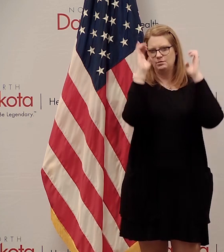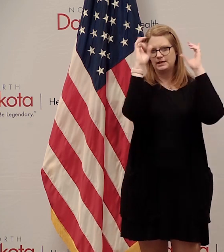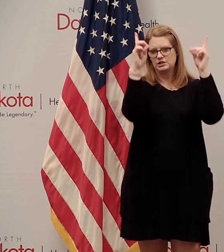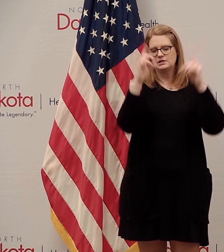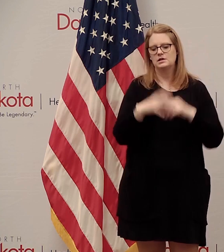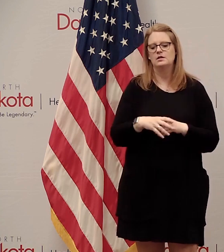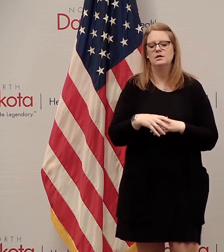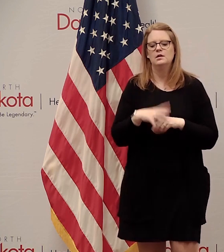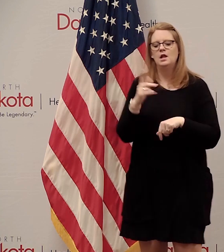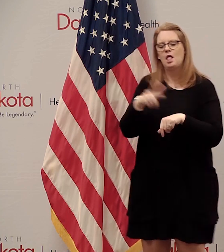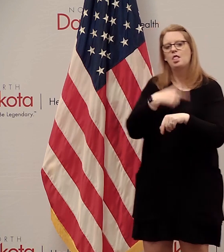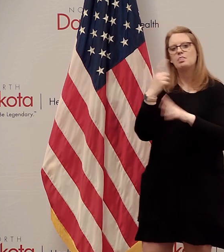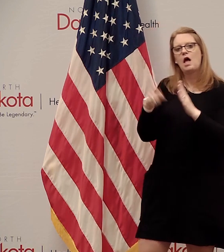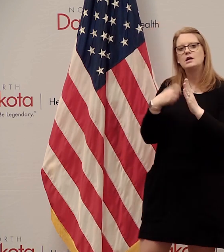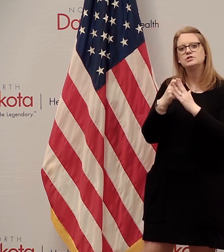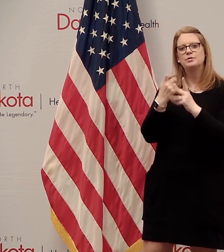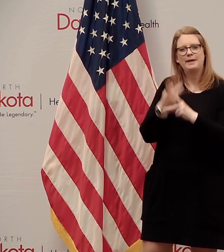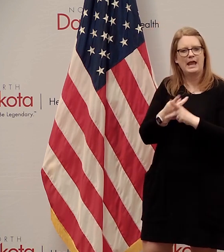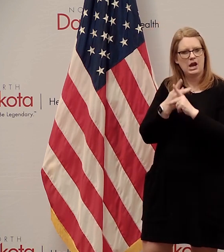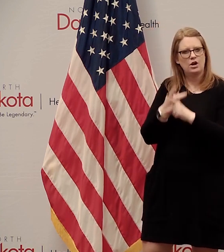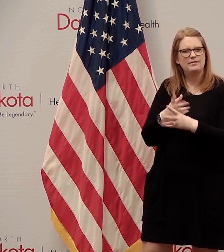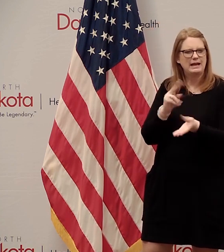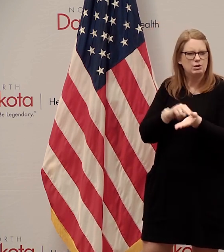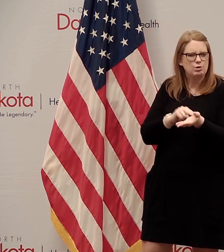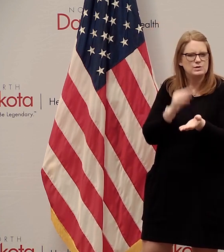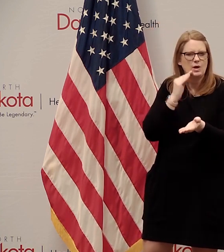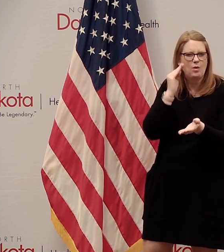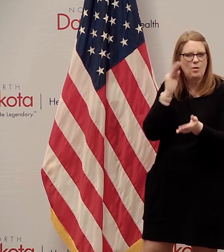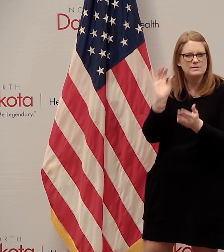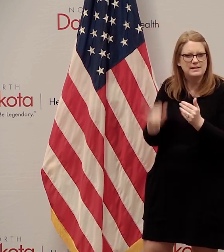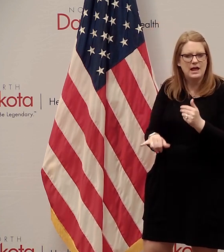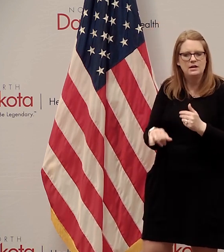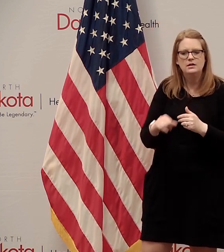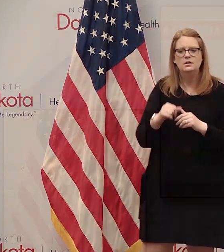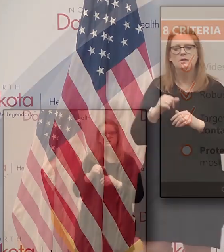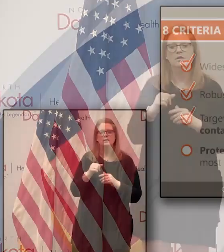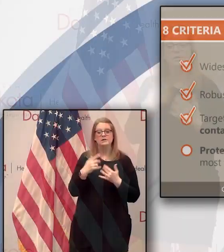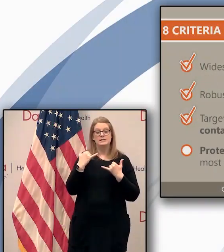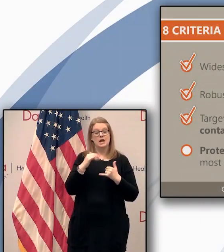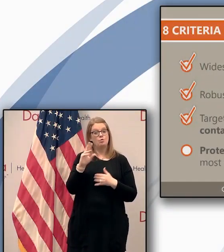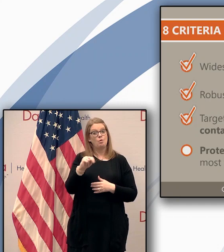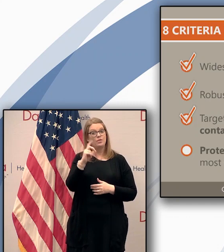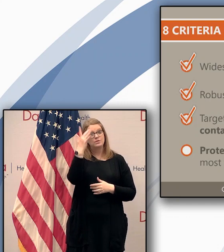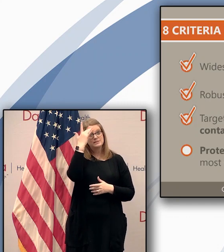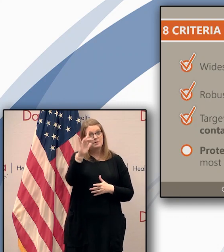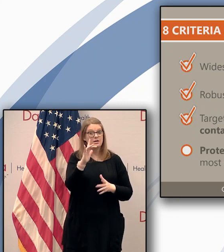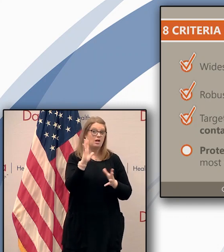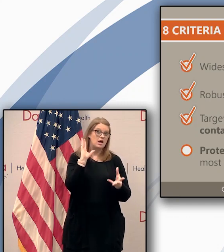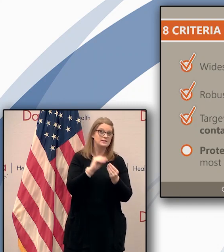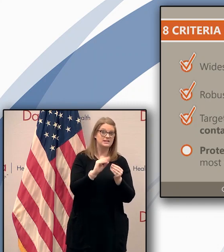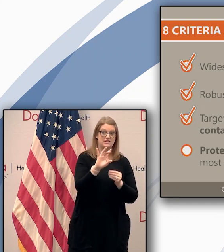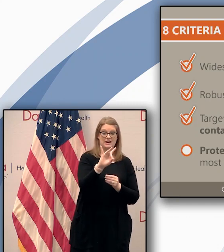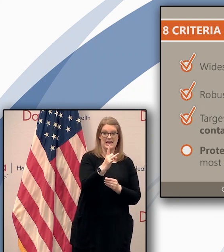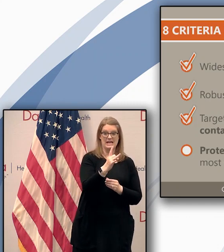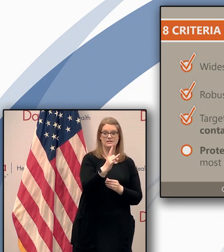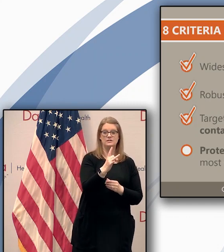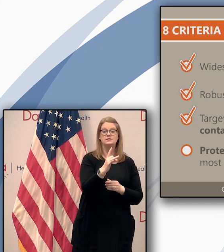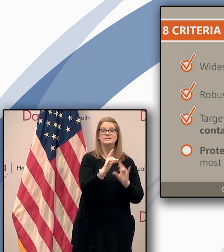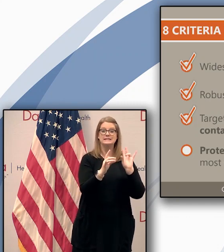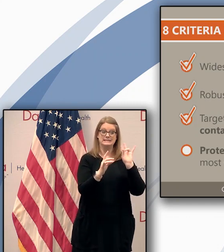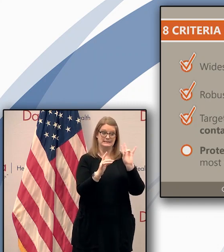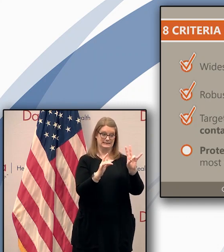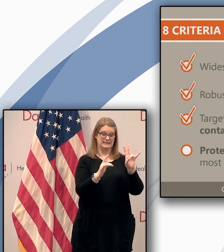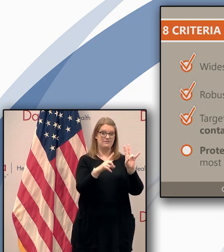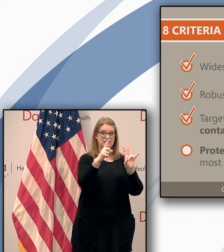-term care update as we've talked about before we've got eight criteria for a north dakota smart restart we've got checkbox by seven of those